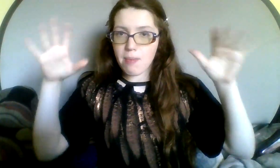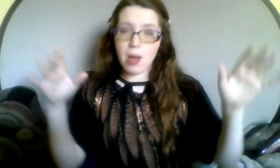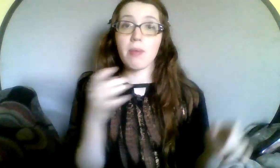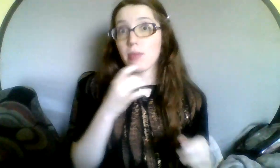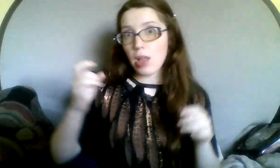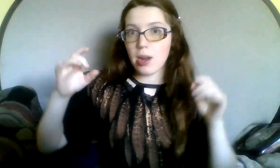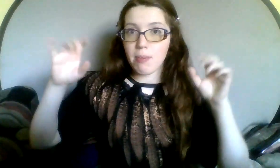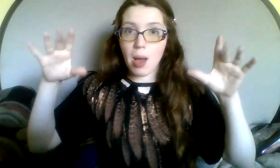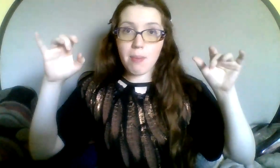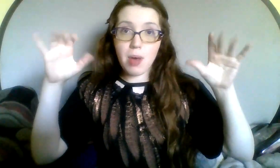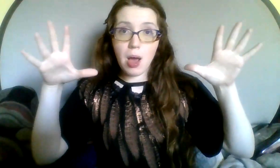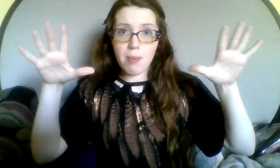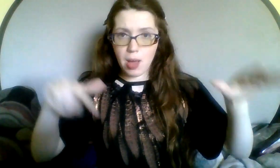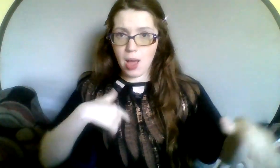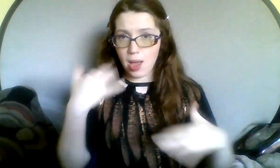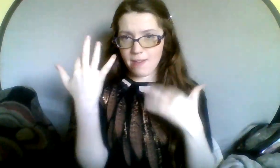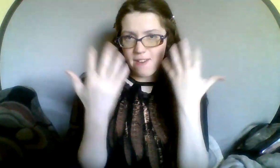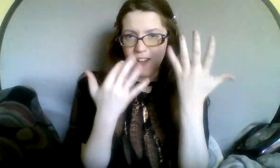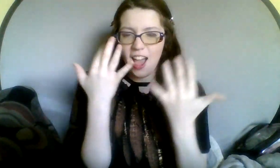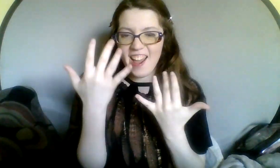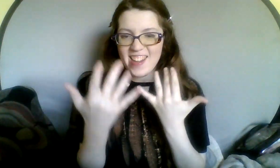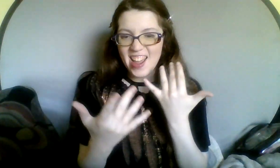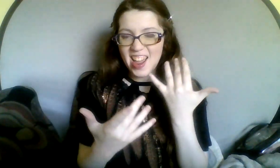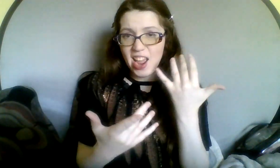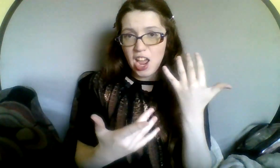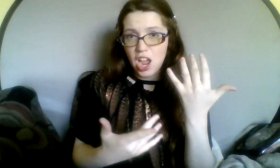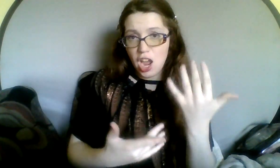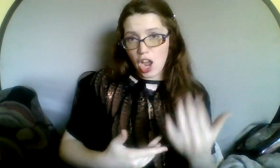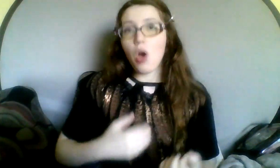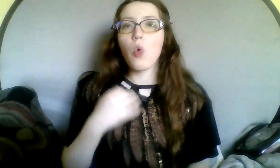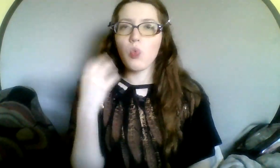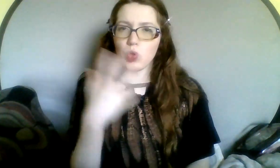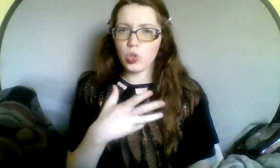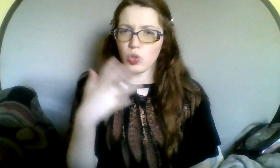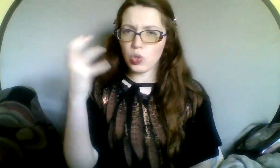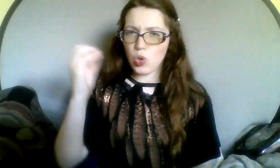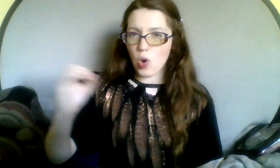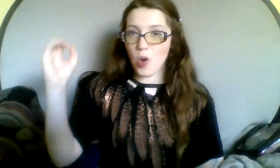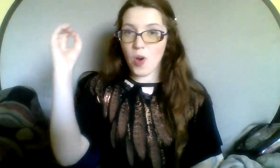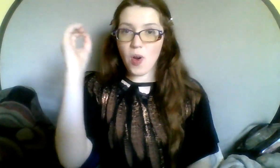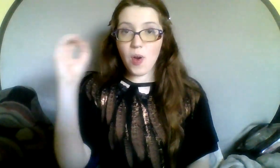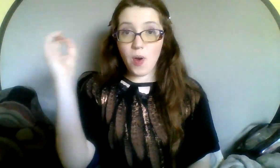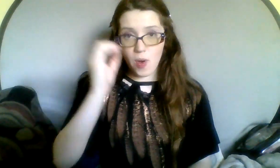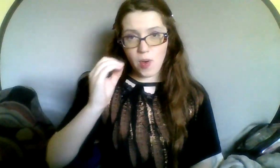oh Light em up, oh, oh I'm on fire I'm on on oh, oh,